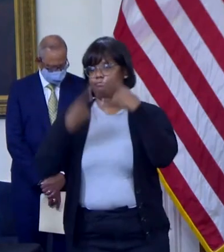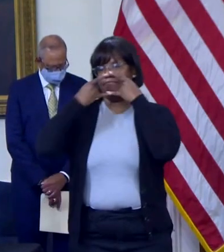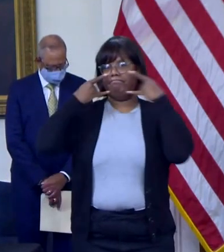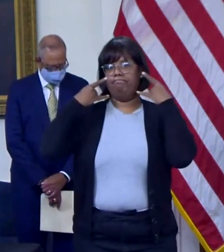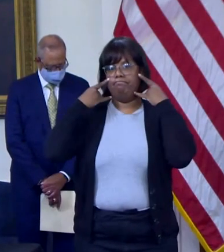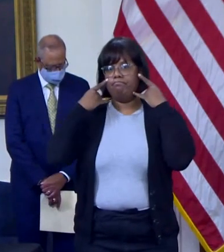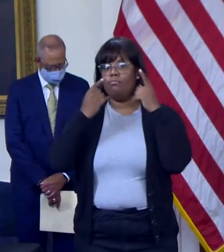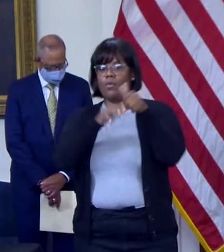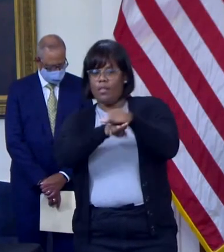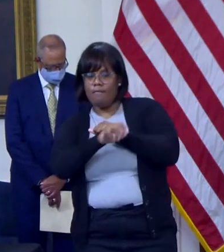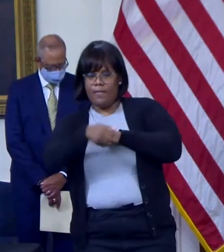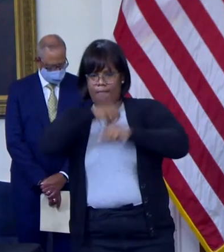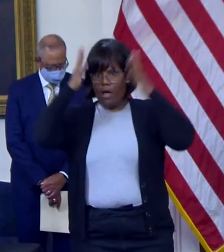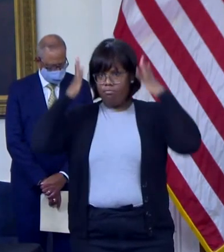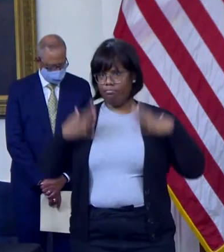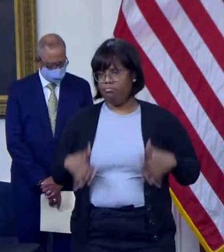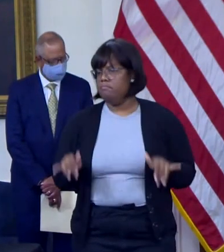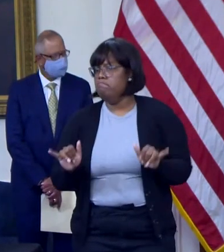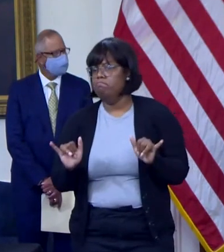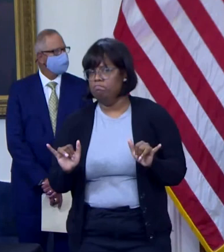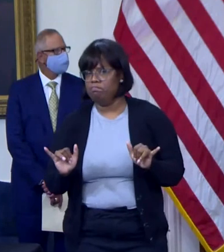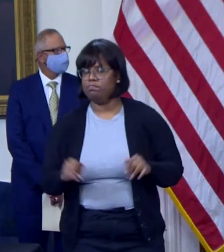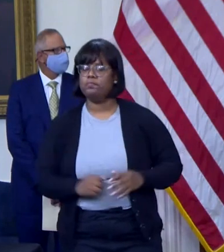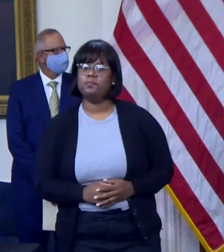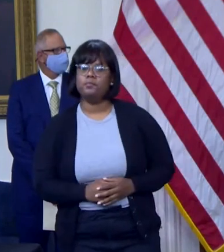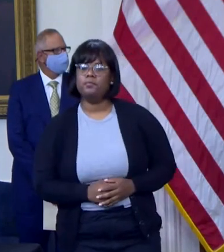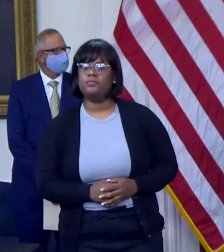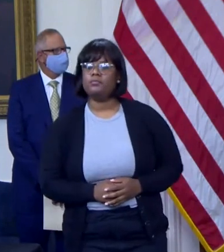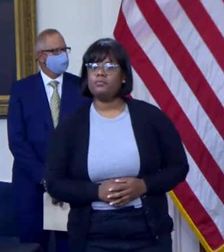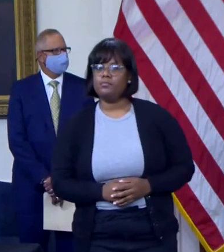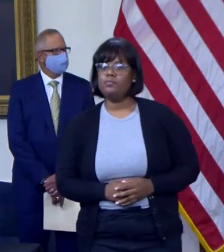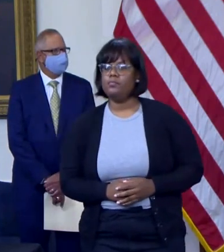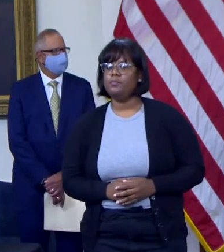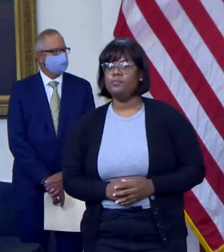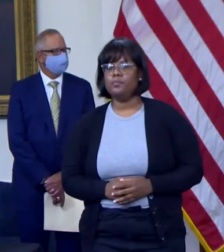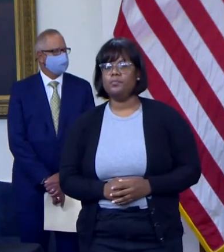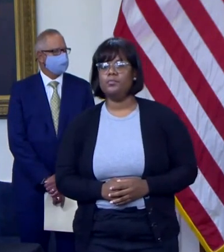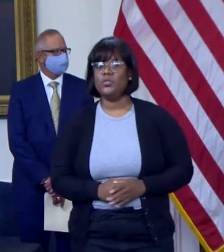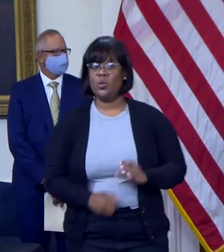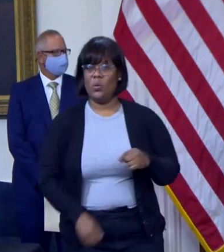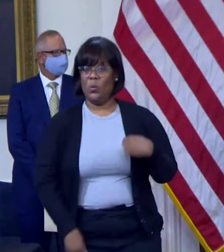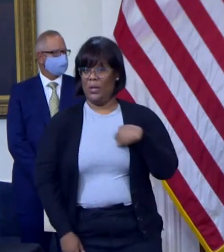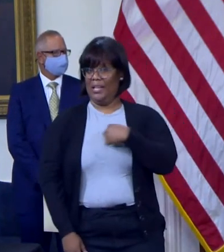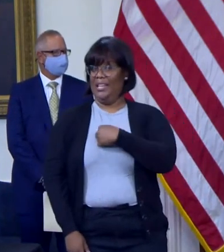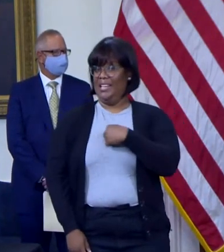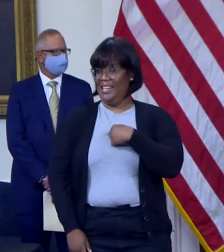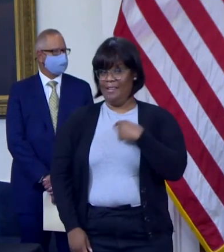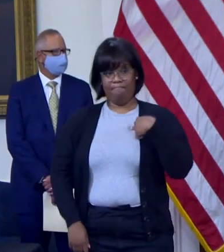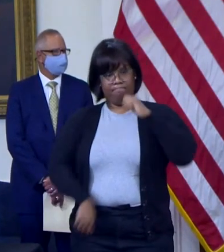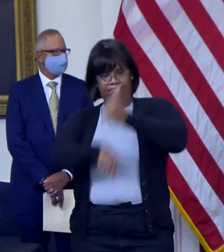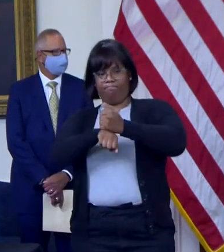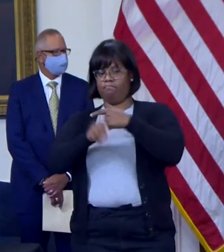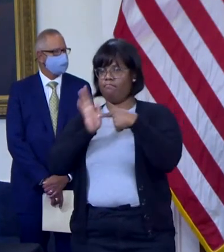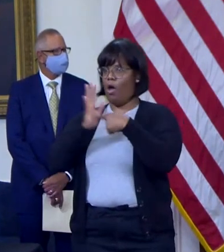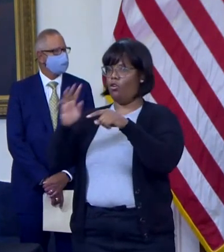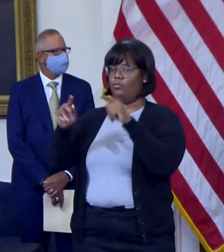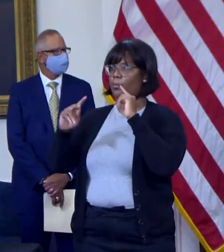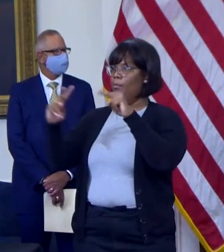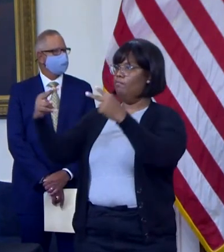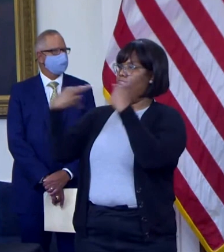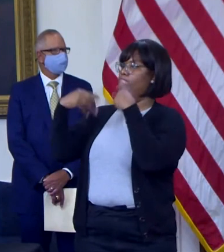We launched statewide strike teams, which became a model for the rest of the nation on how to bring triage